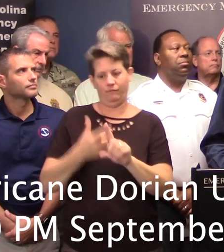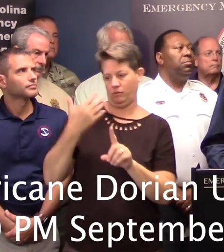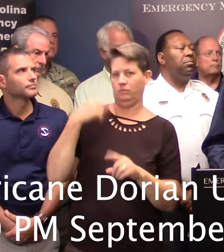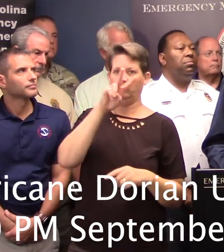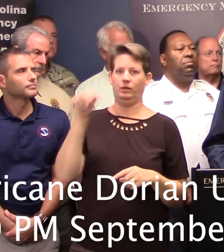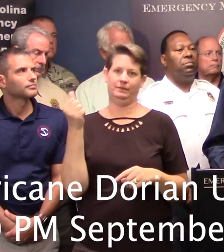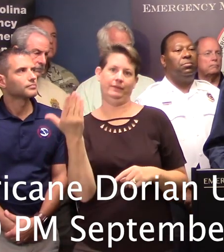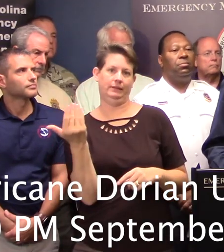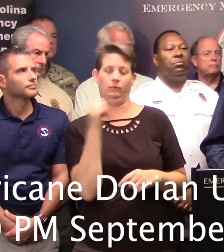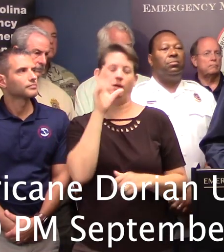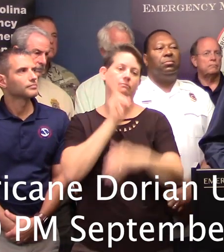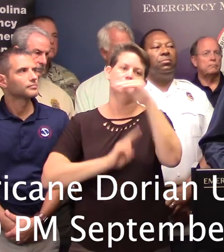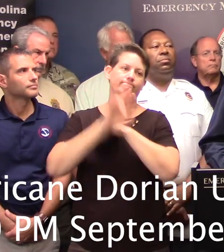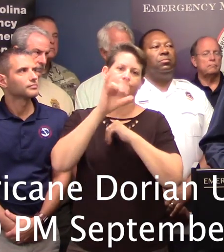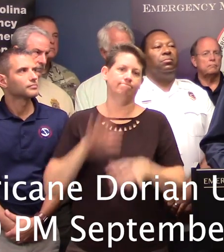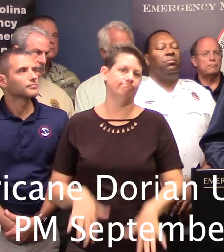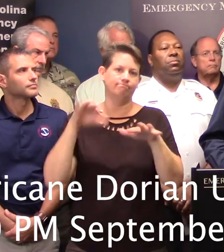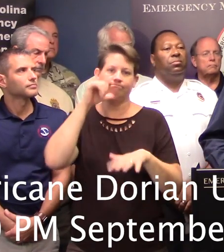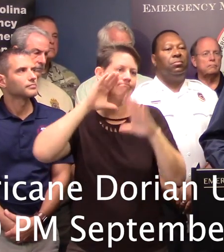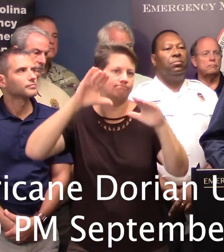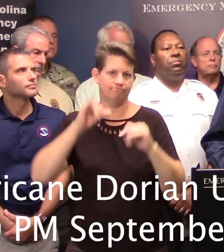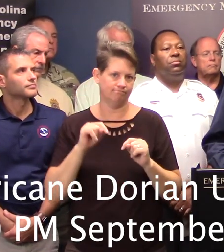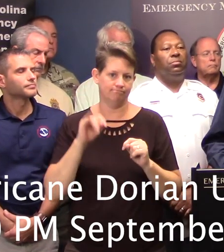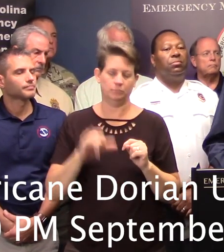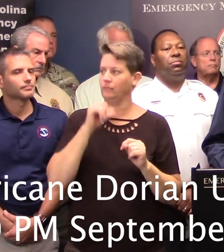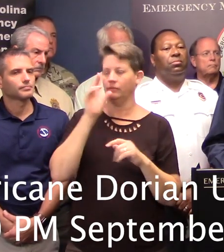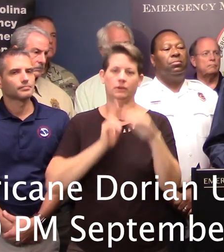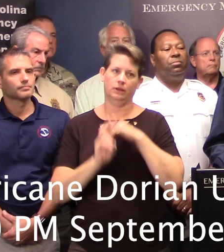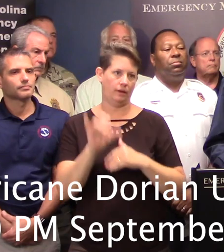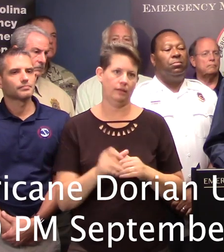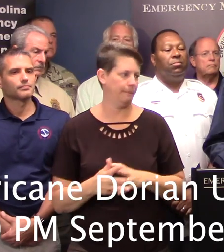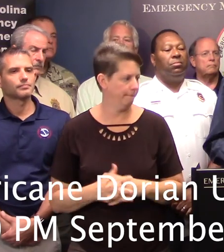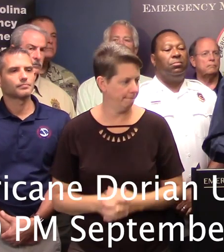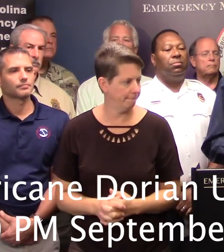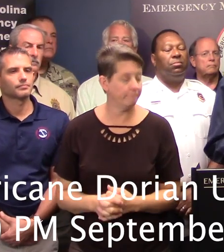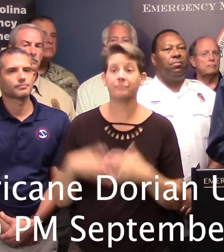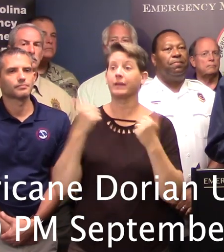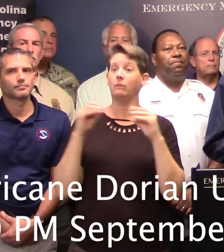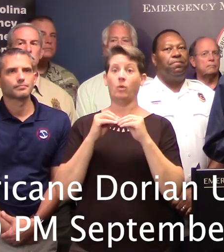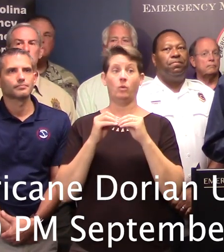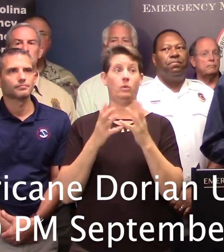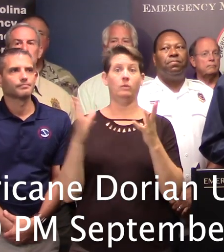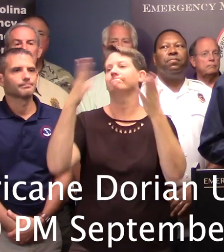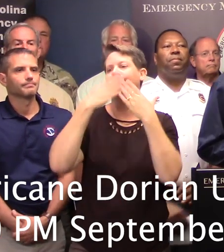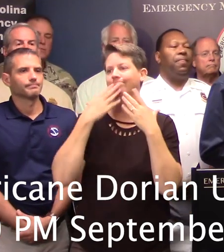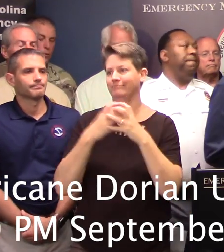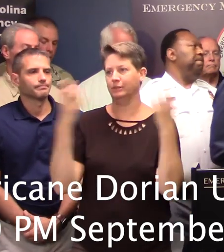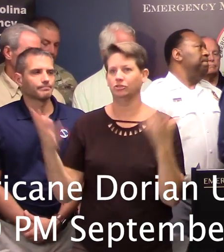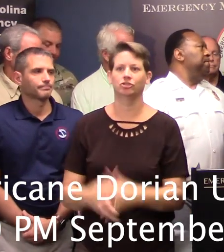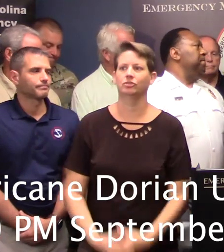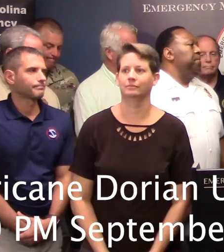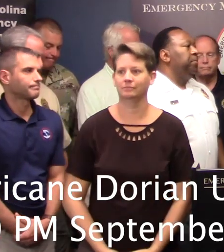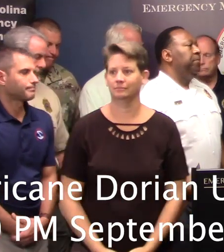we had then. That's not anticipated. Any more? Thank you very much.